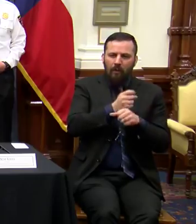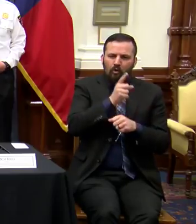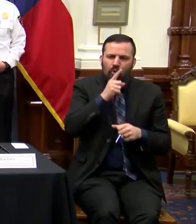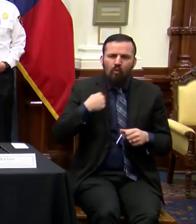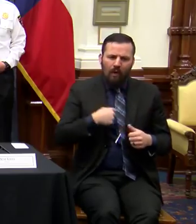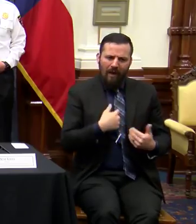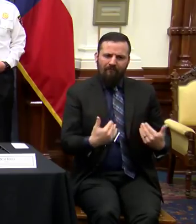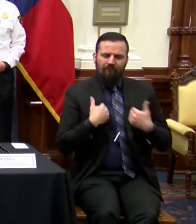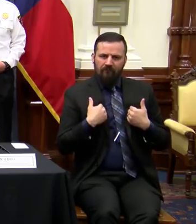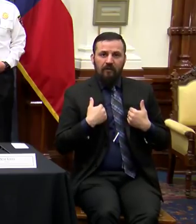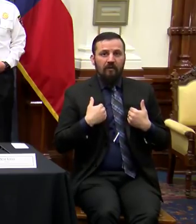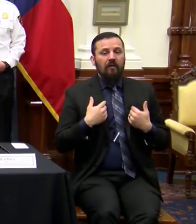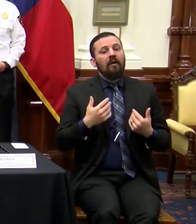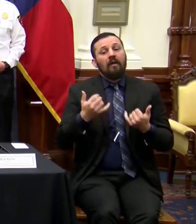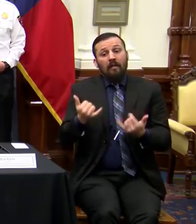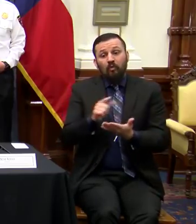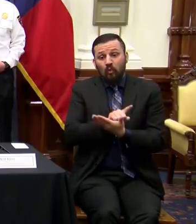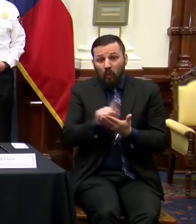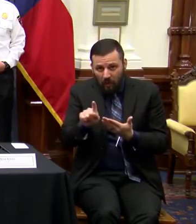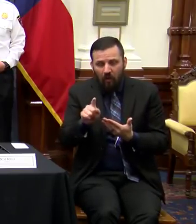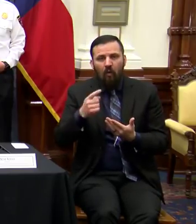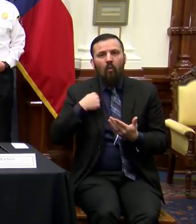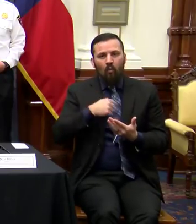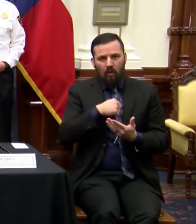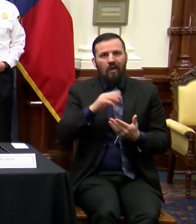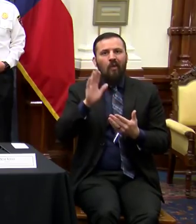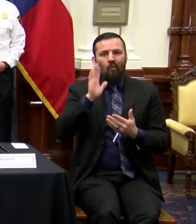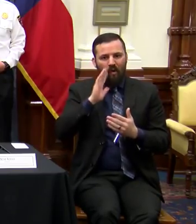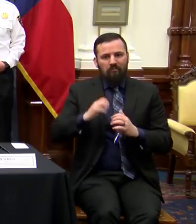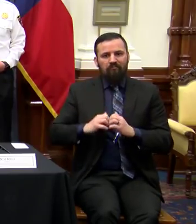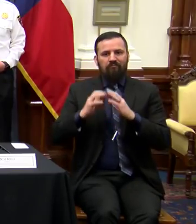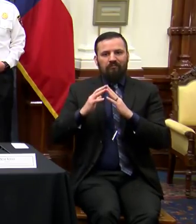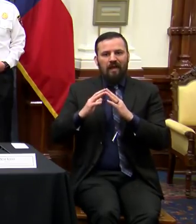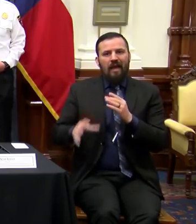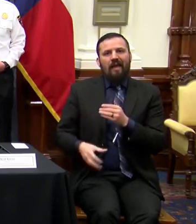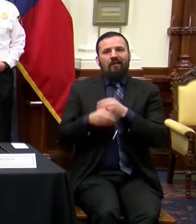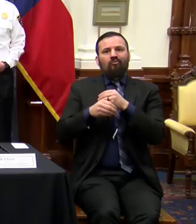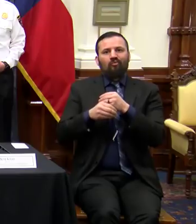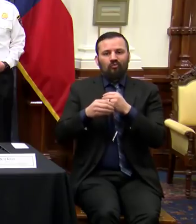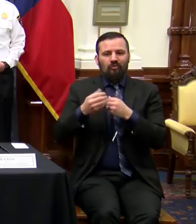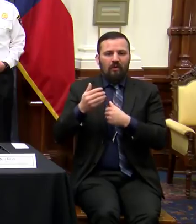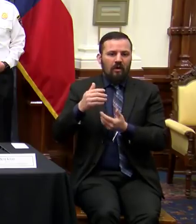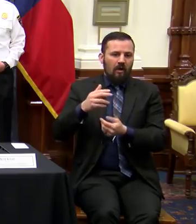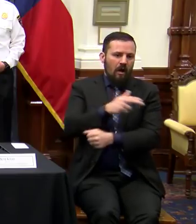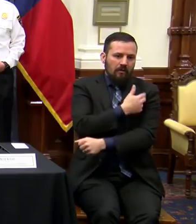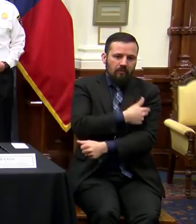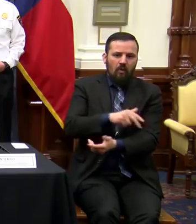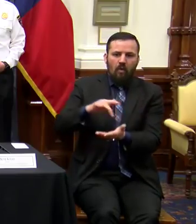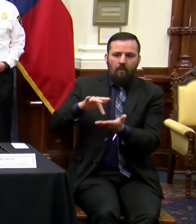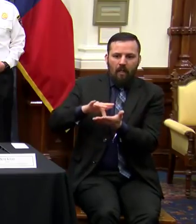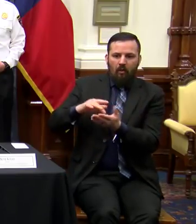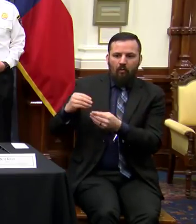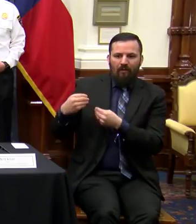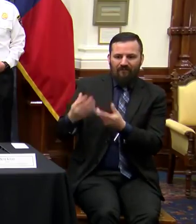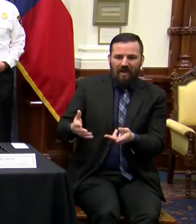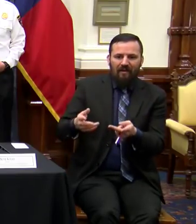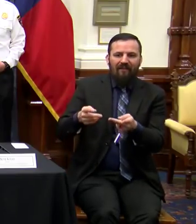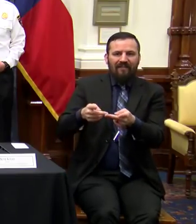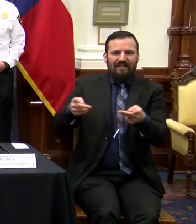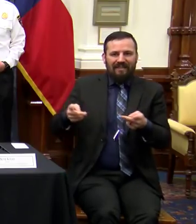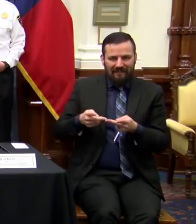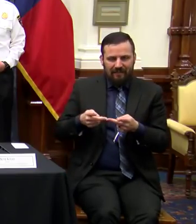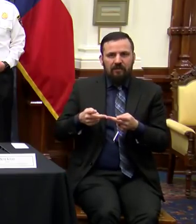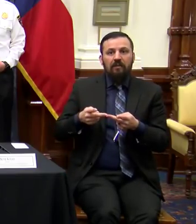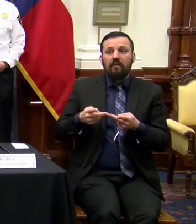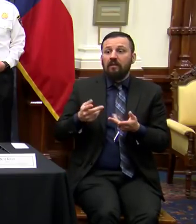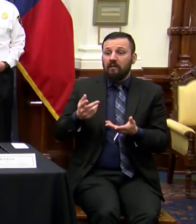We will, this week, be standing up additional hospital, medical-provided healthcare facilities in